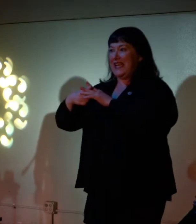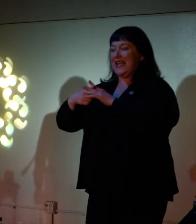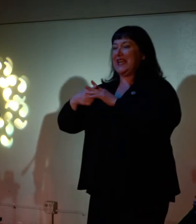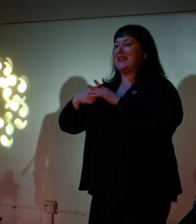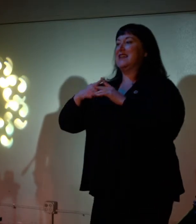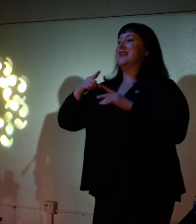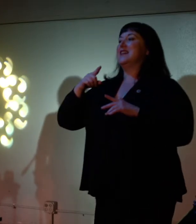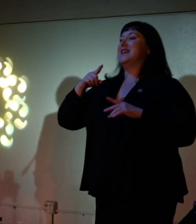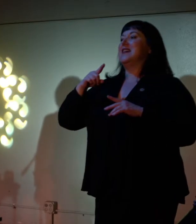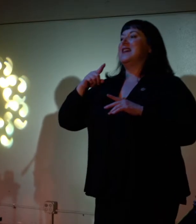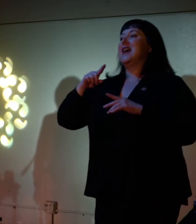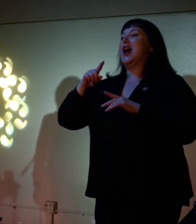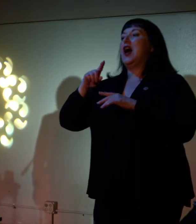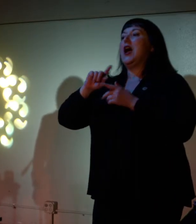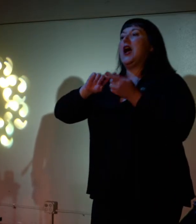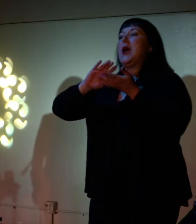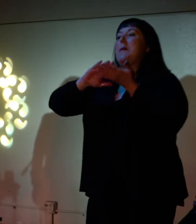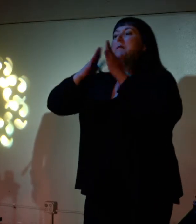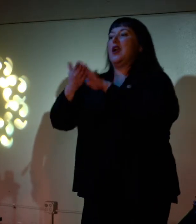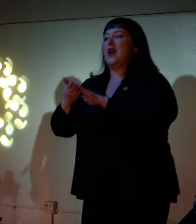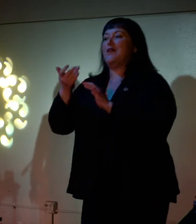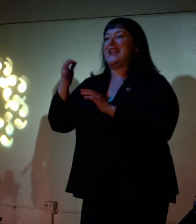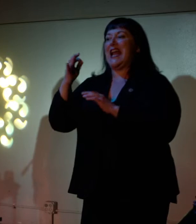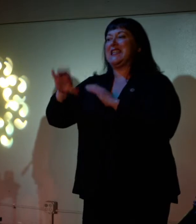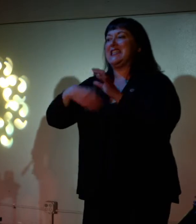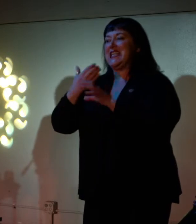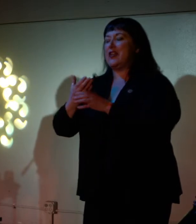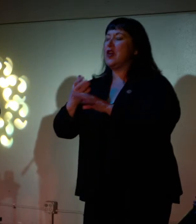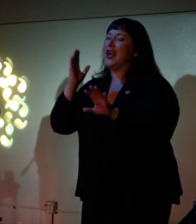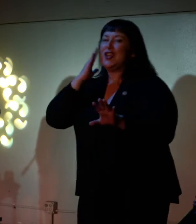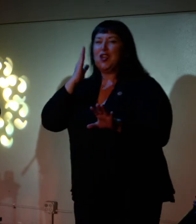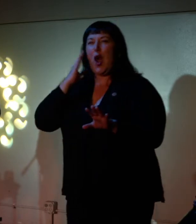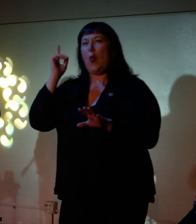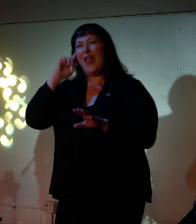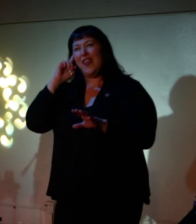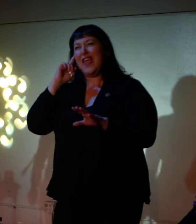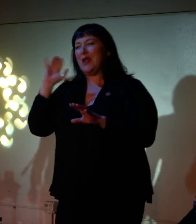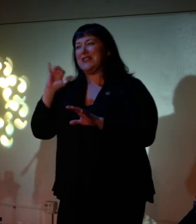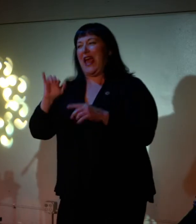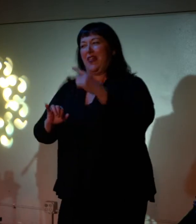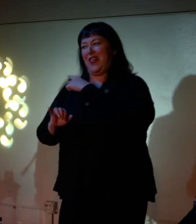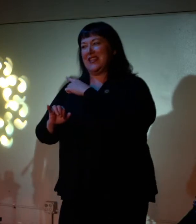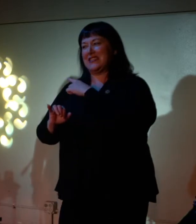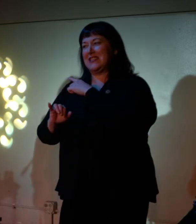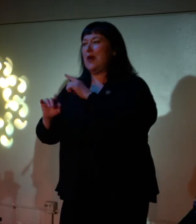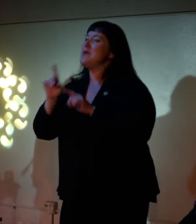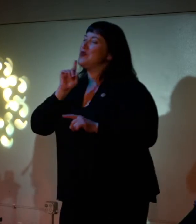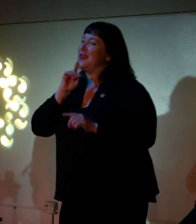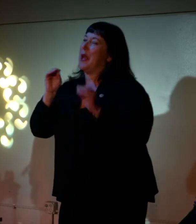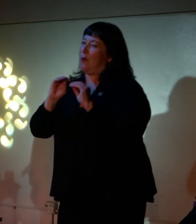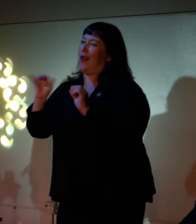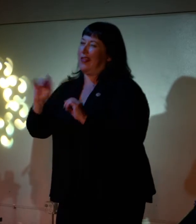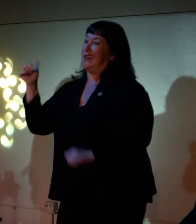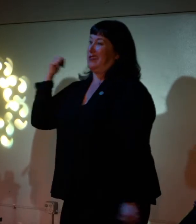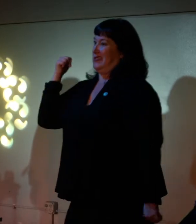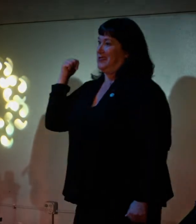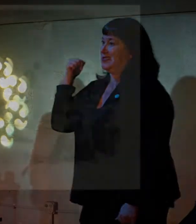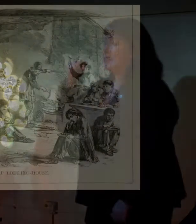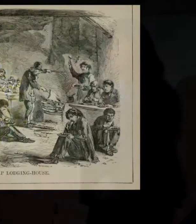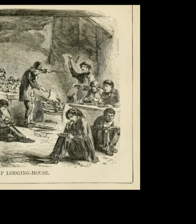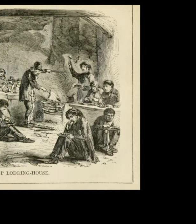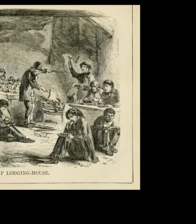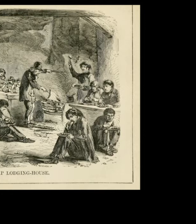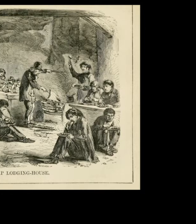London, 19th, uh, turn of the 19th century, excuse me. You know, we all like to think it was like this, but really it was more like this. It makes